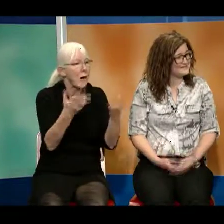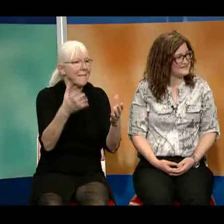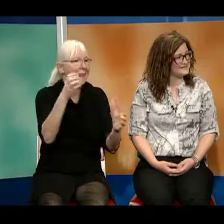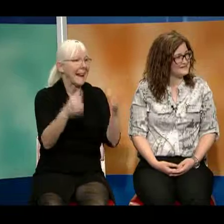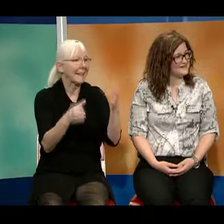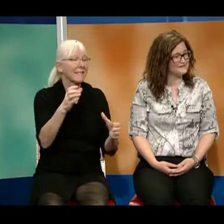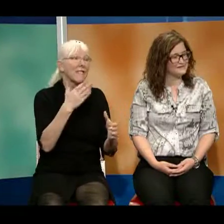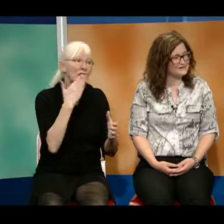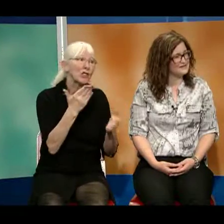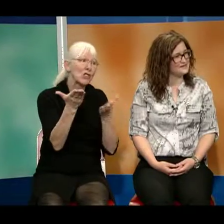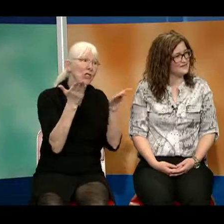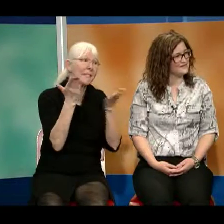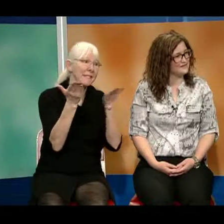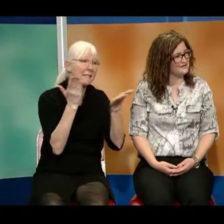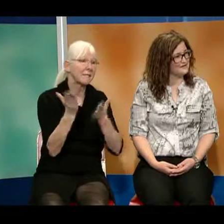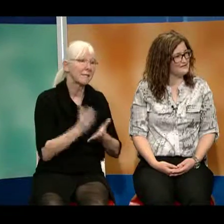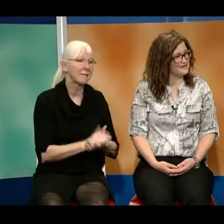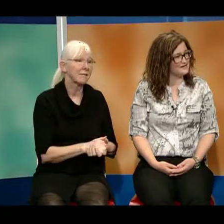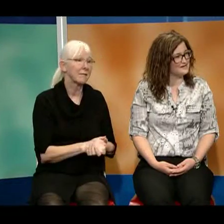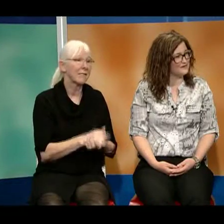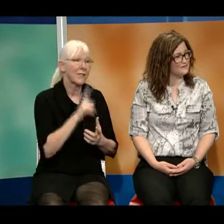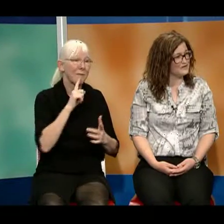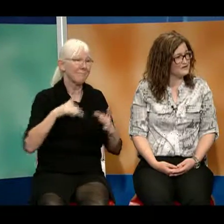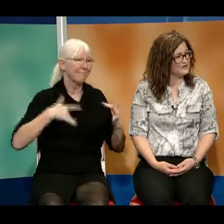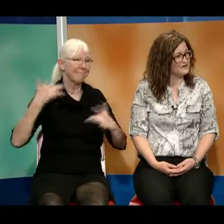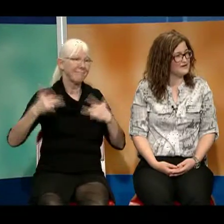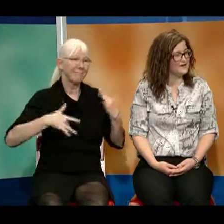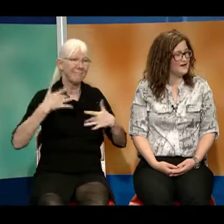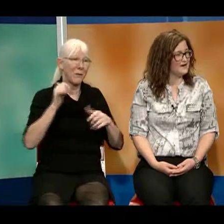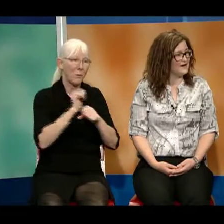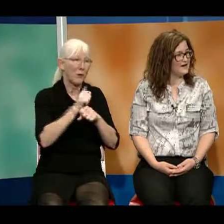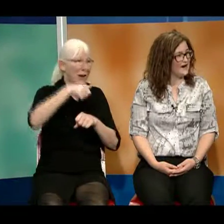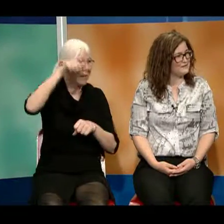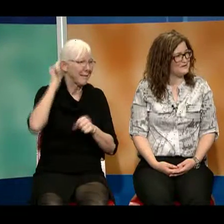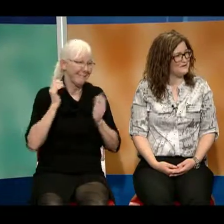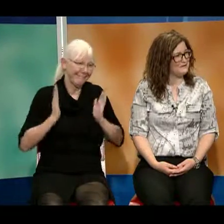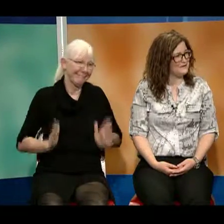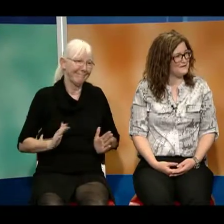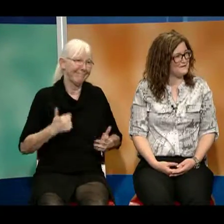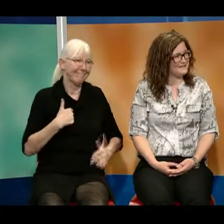it's a really exciting field. And I'm really, really happy to be a part of it.